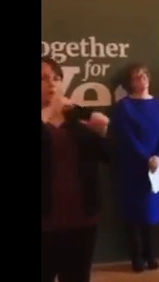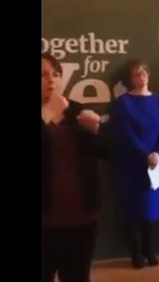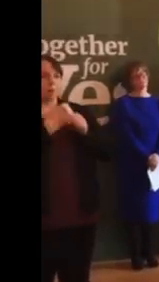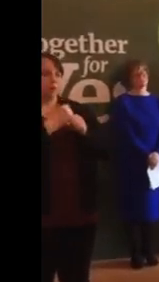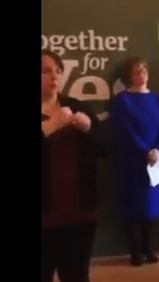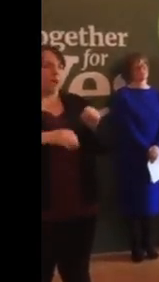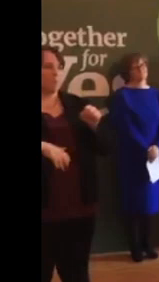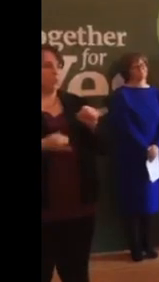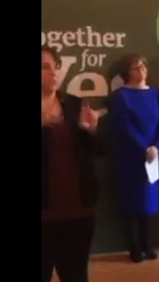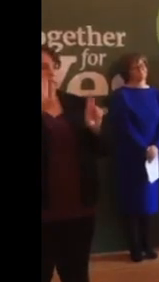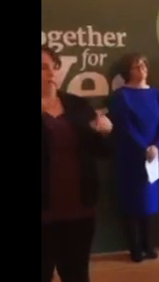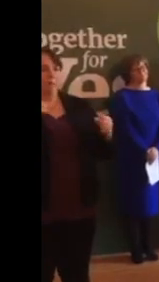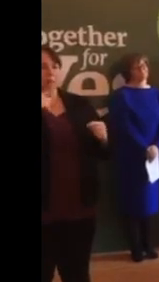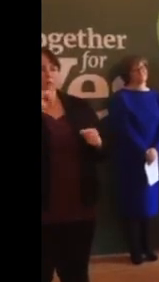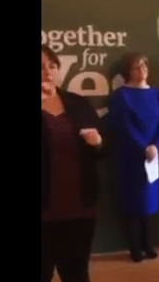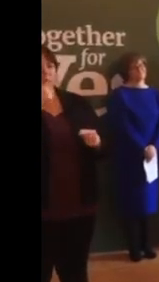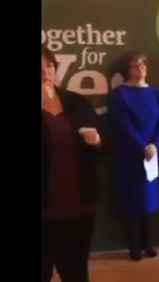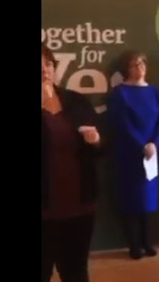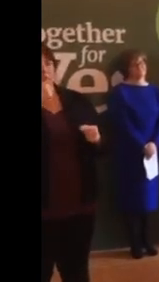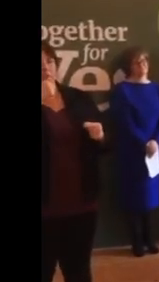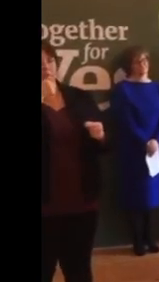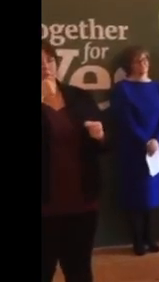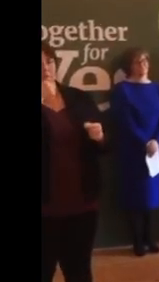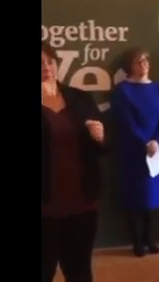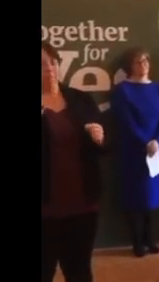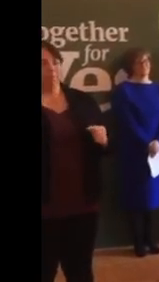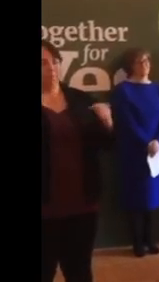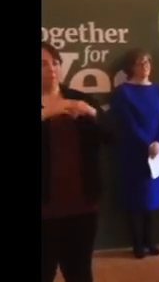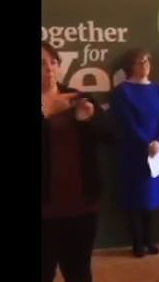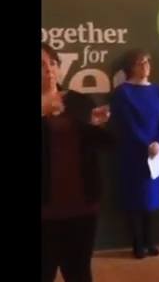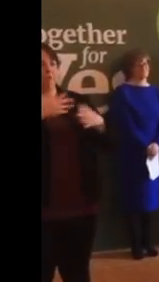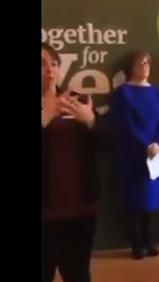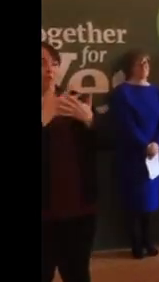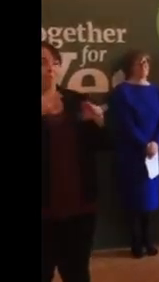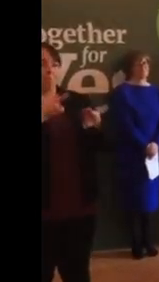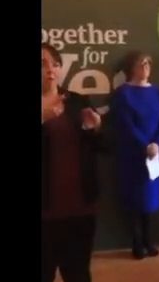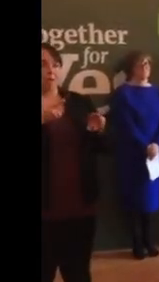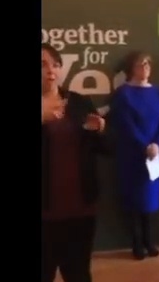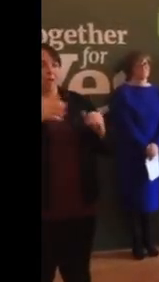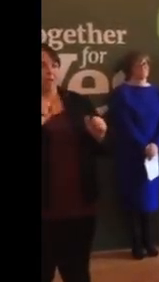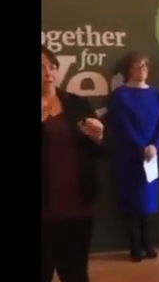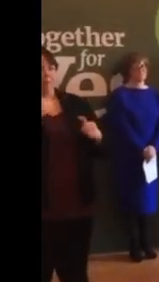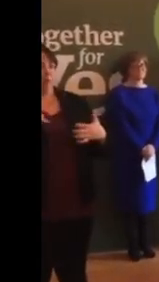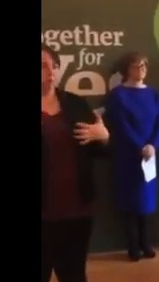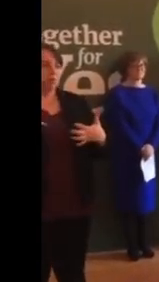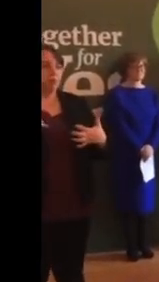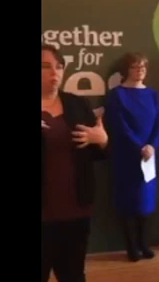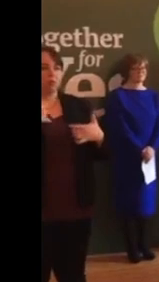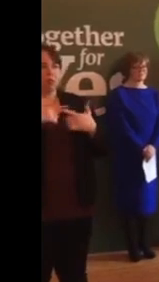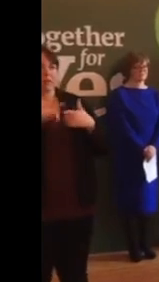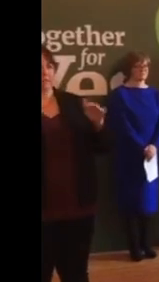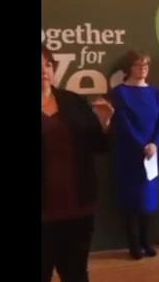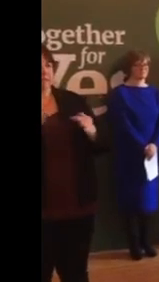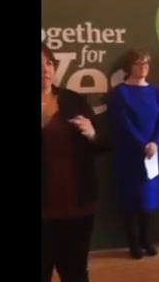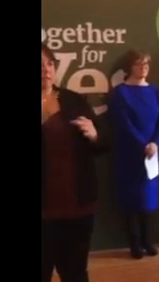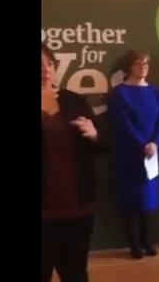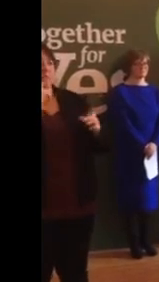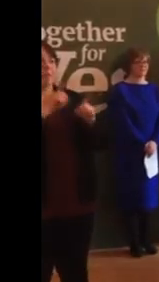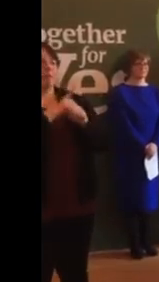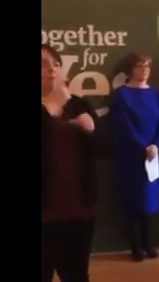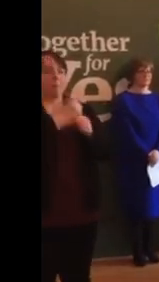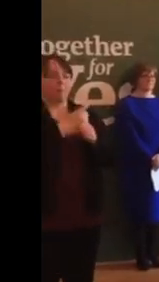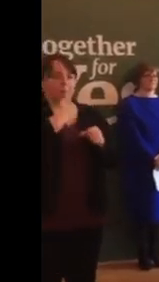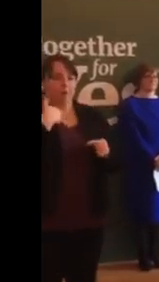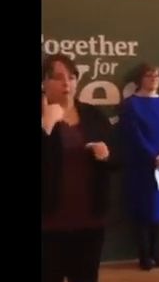can be a tough challenge for people, that a lot of people do have worries and fears. But we also